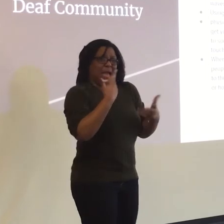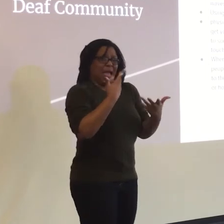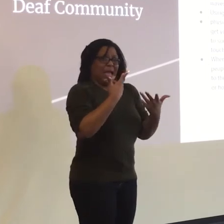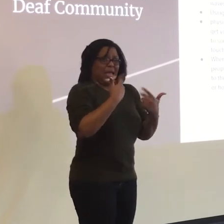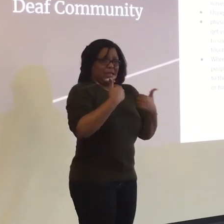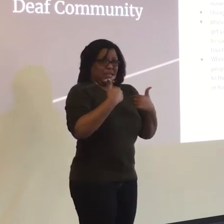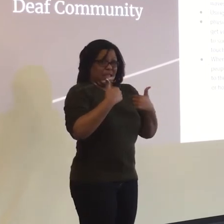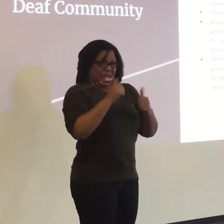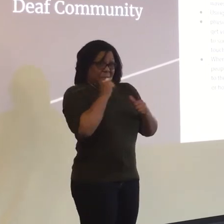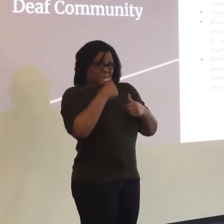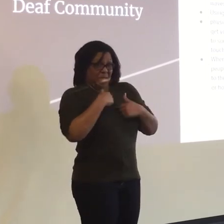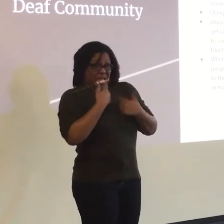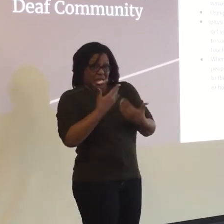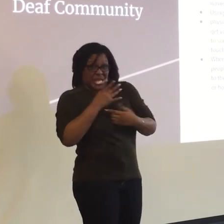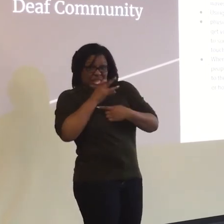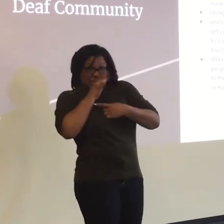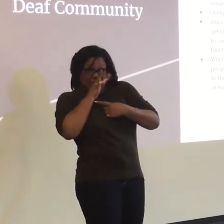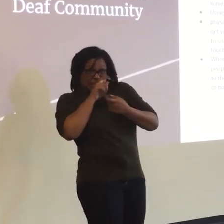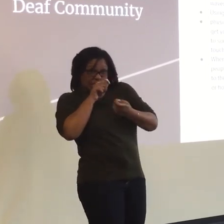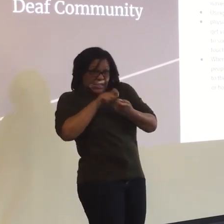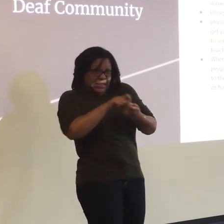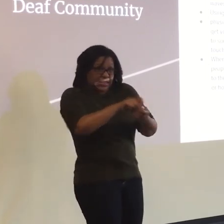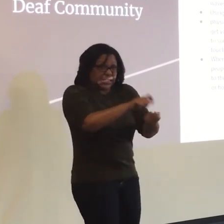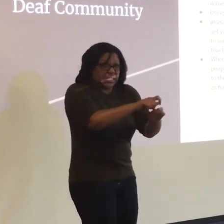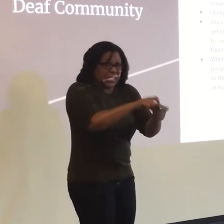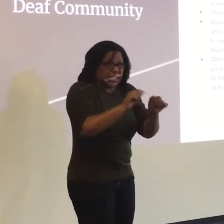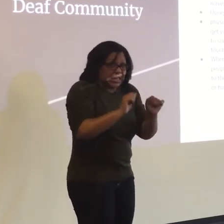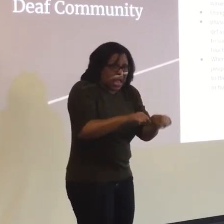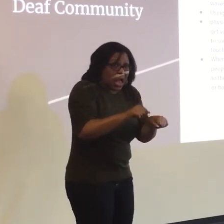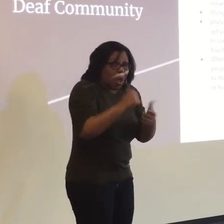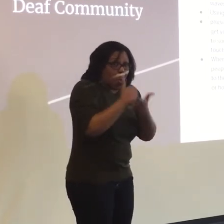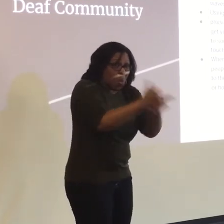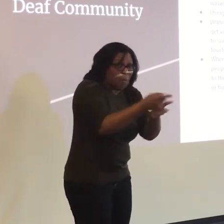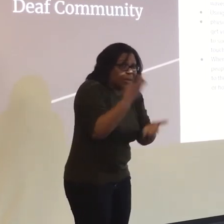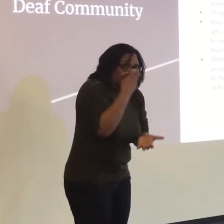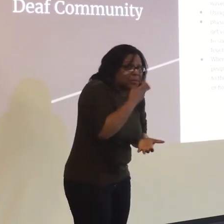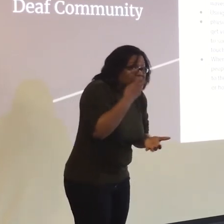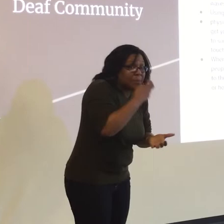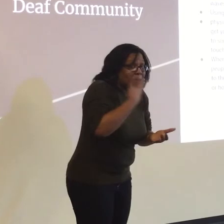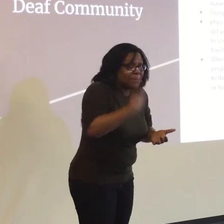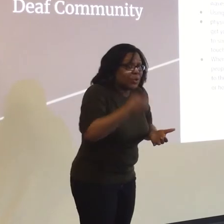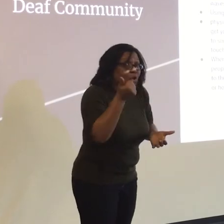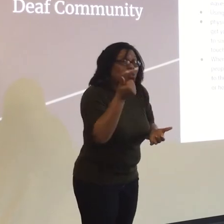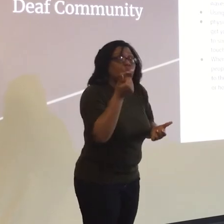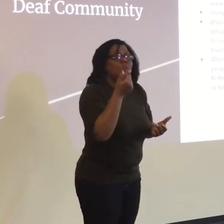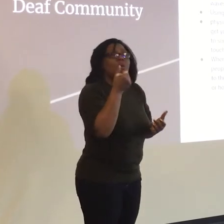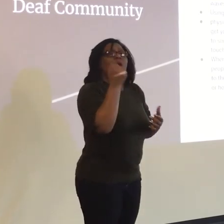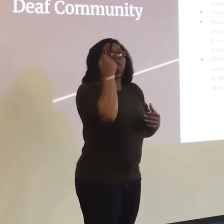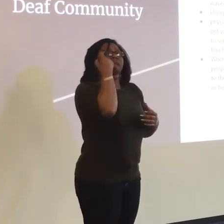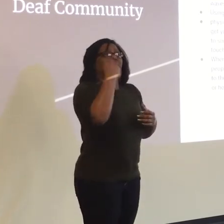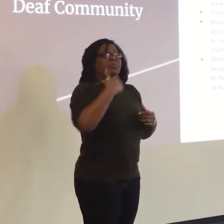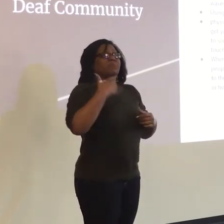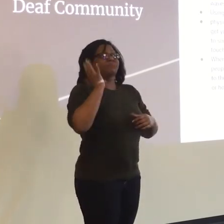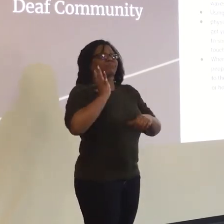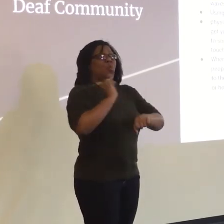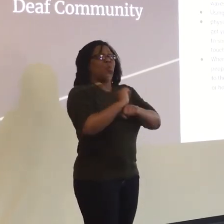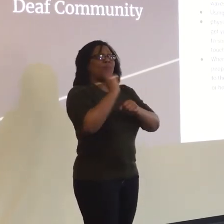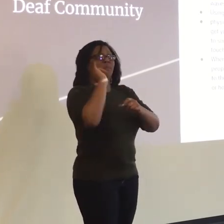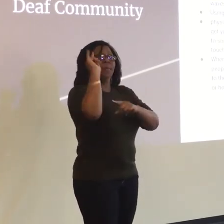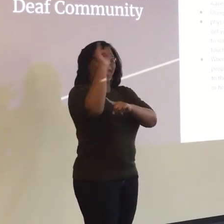-ceded age so they can try to read my lips a little bit? I worked in an airport, and so a lot of the interactions were